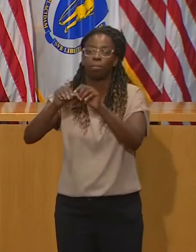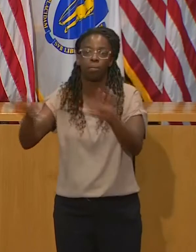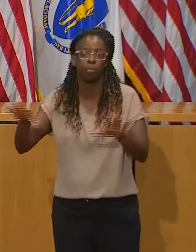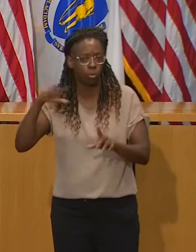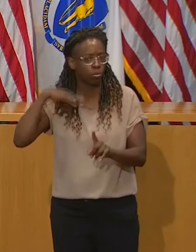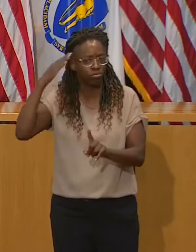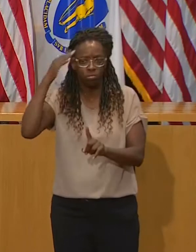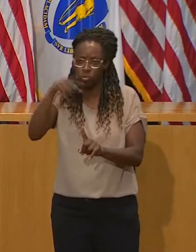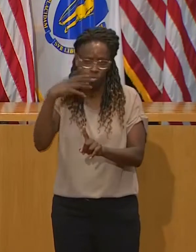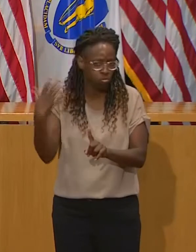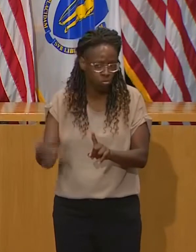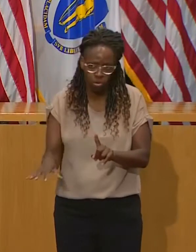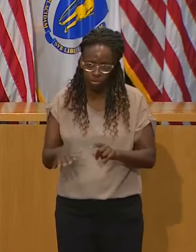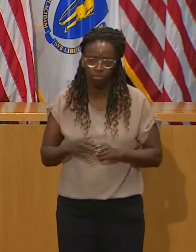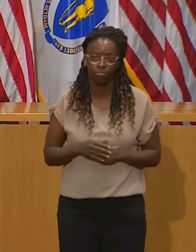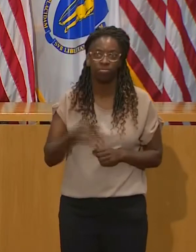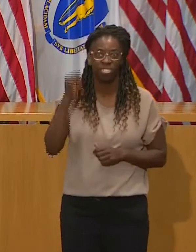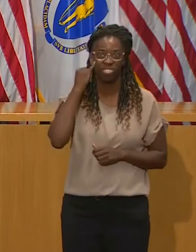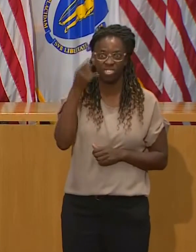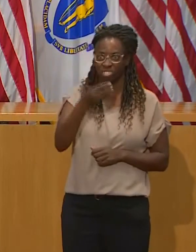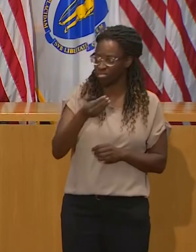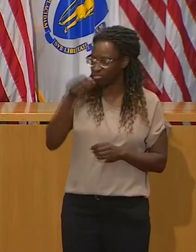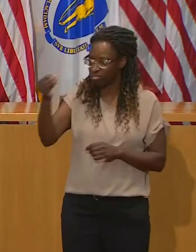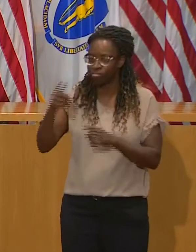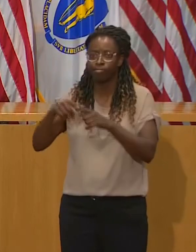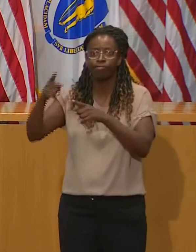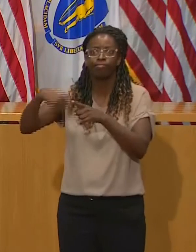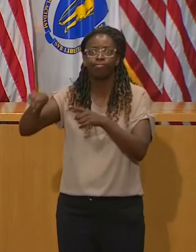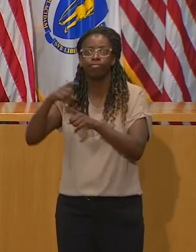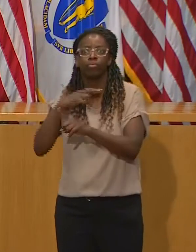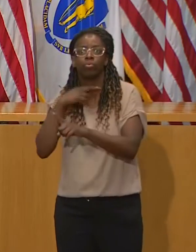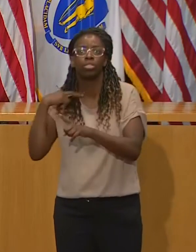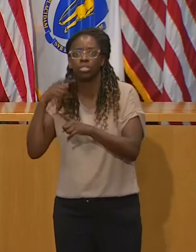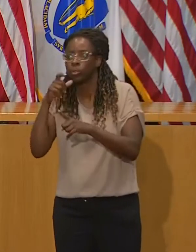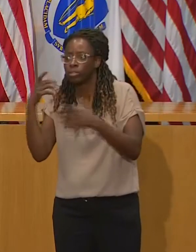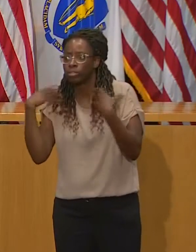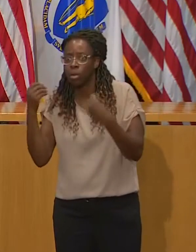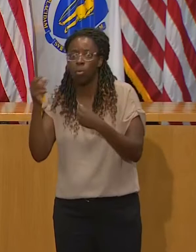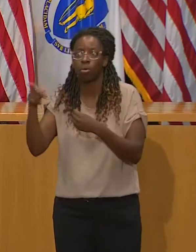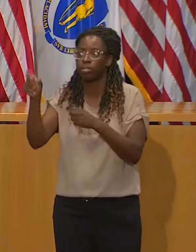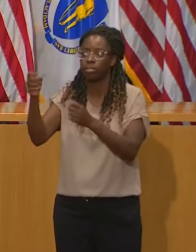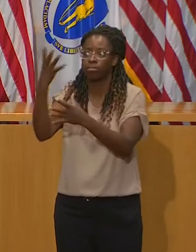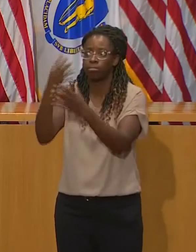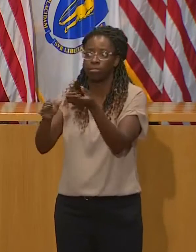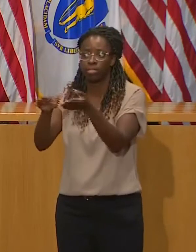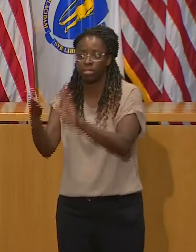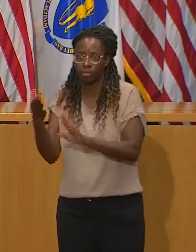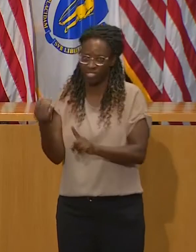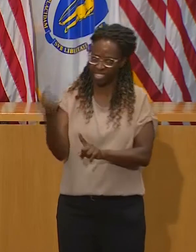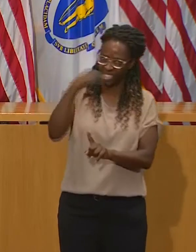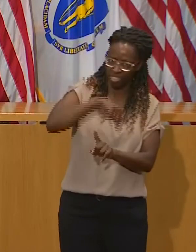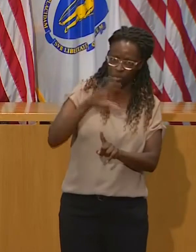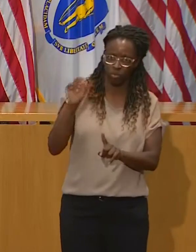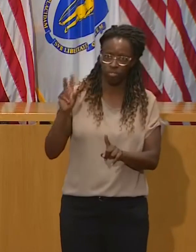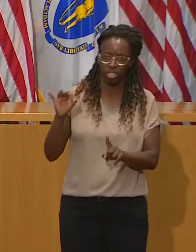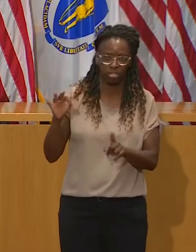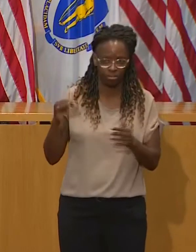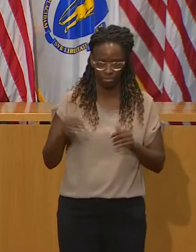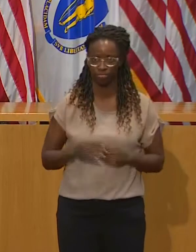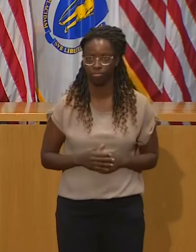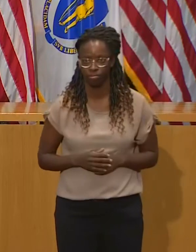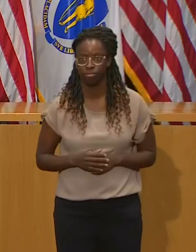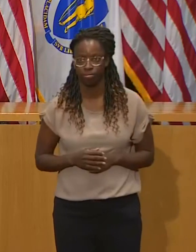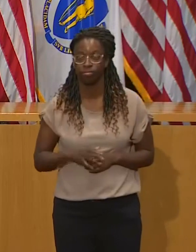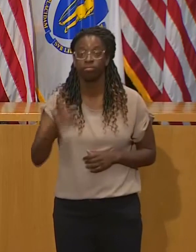As the governor said, the lowest risk for spreading COVID-19 is to celebrate with only members of your immediate household or to host a